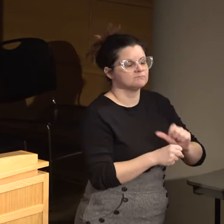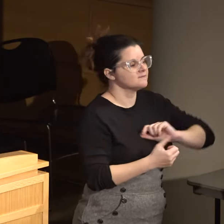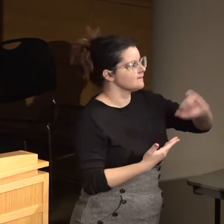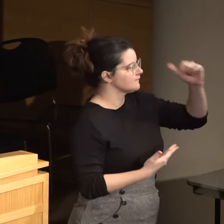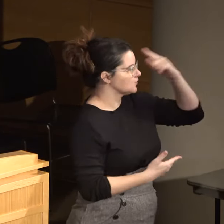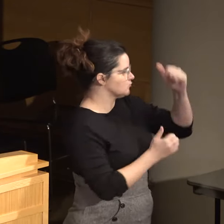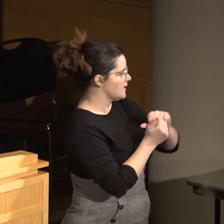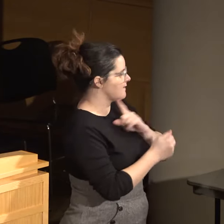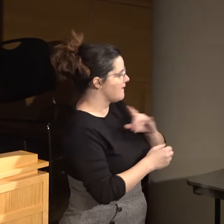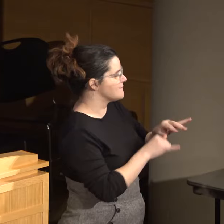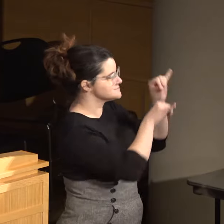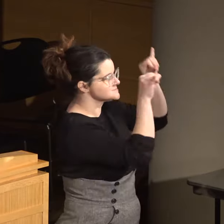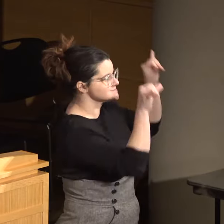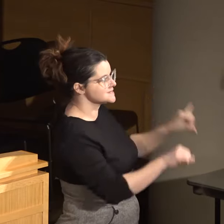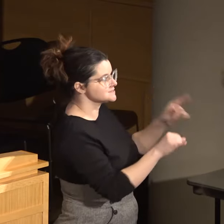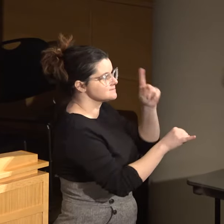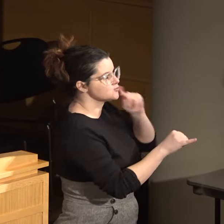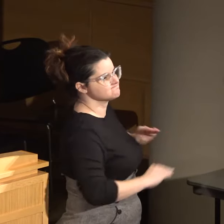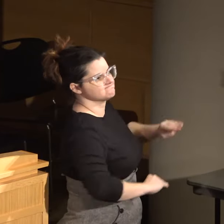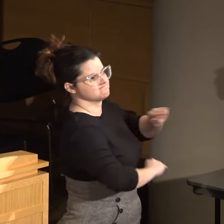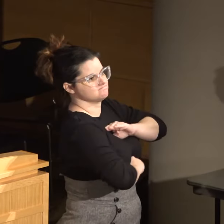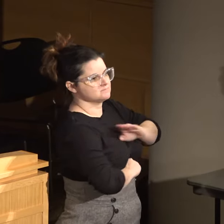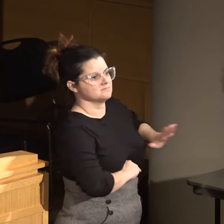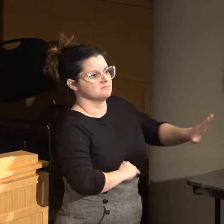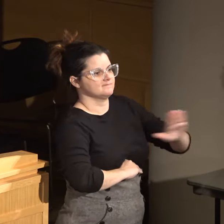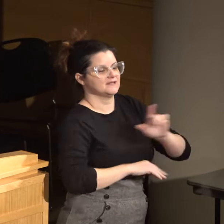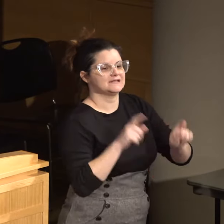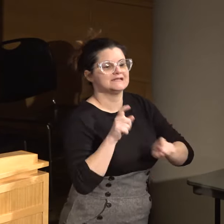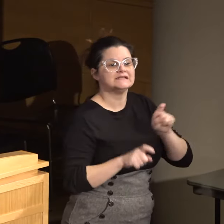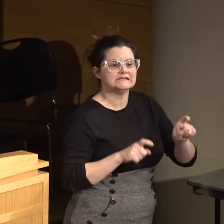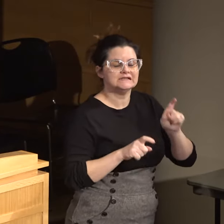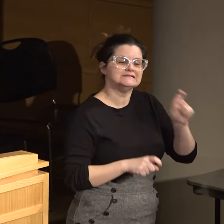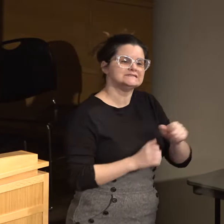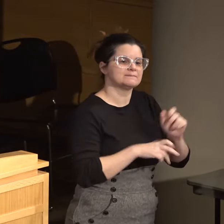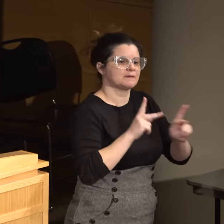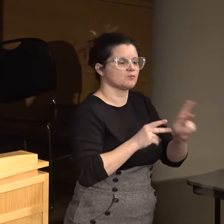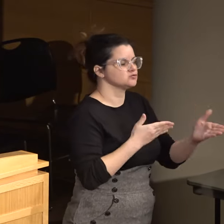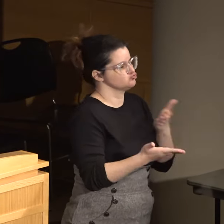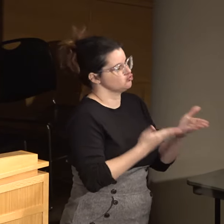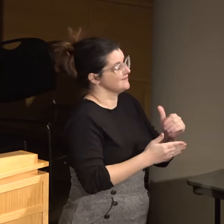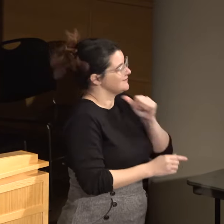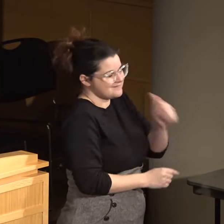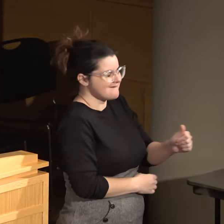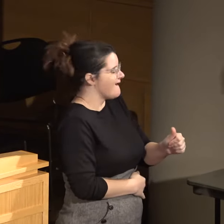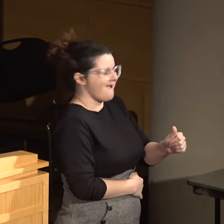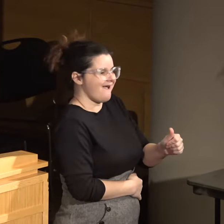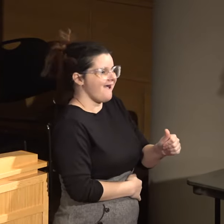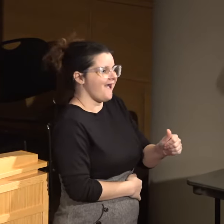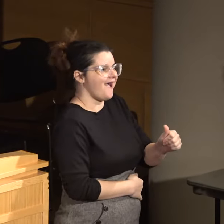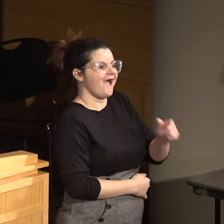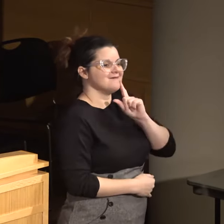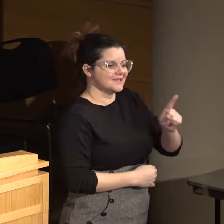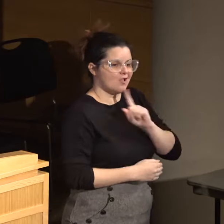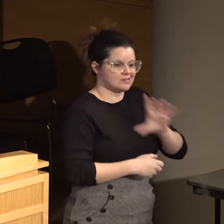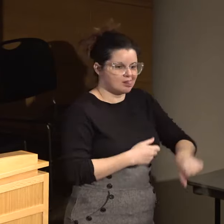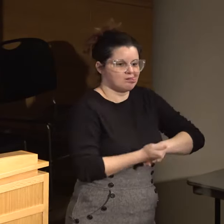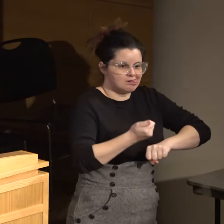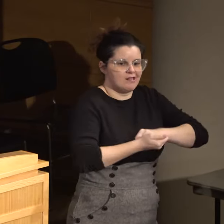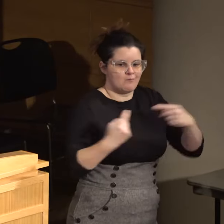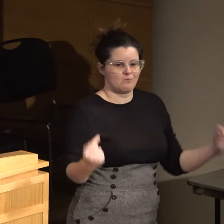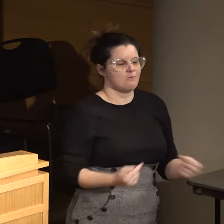institutions are meeting the needs of the people that they serve and that they are not perpetuating harm.